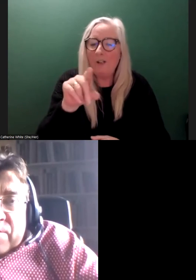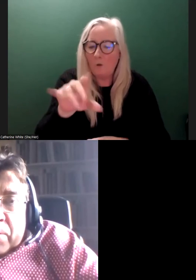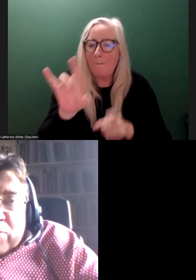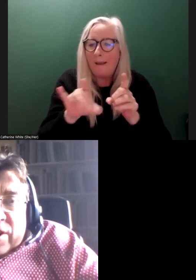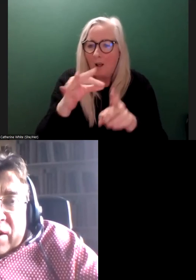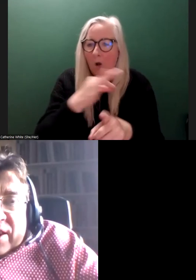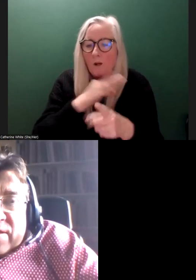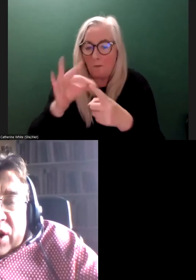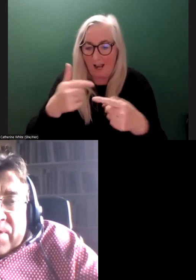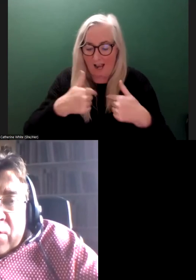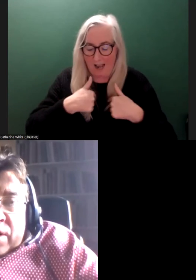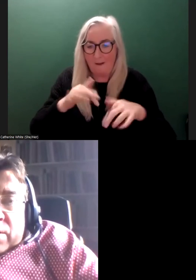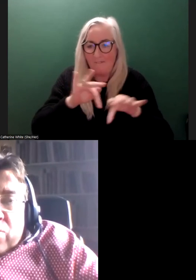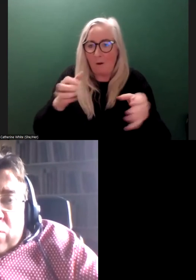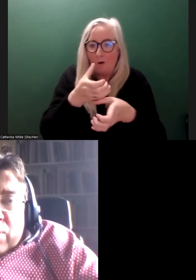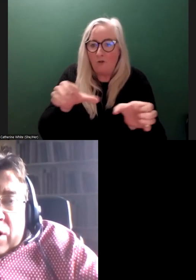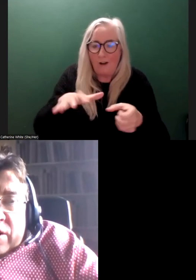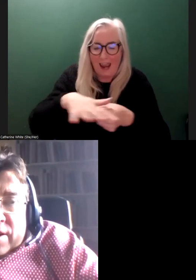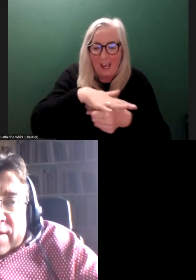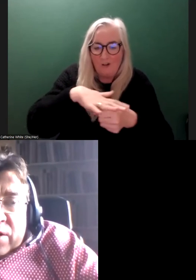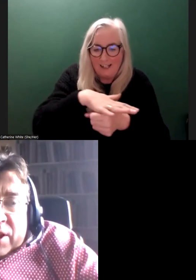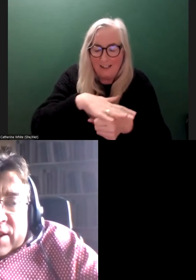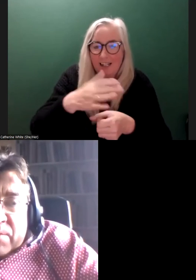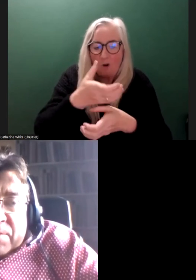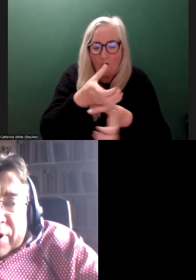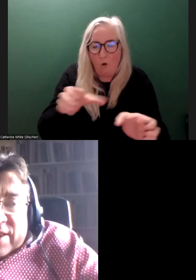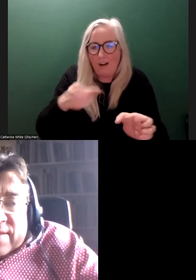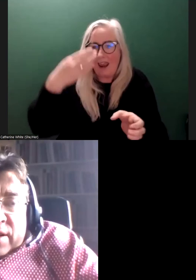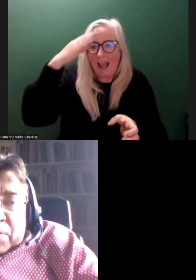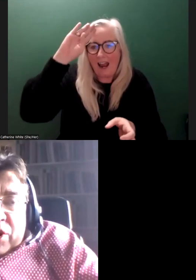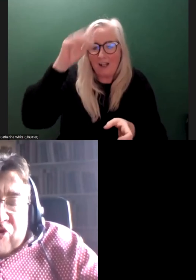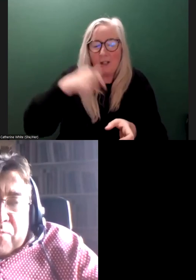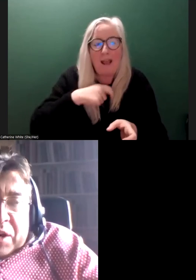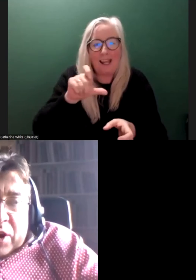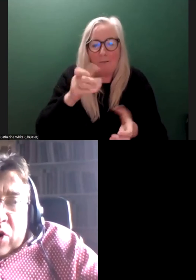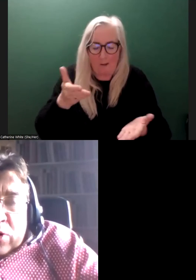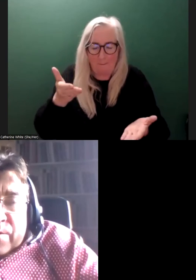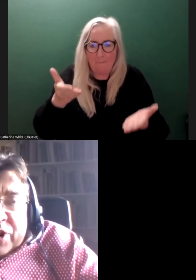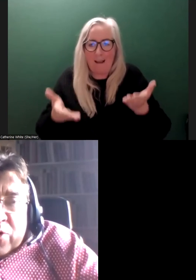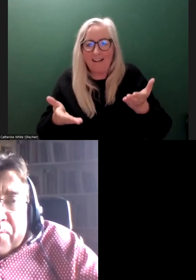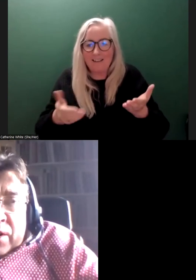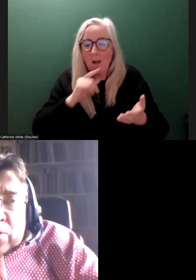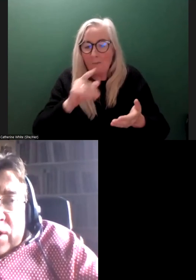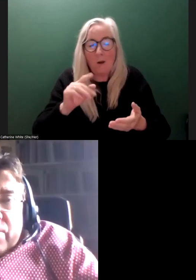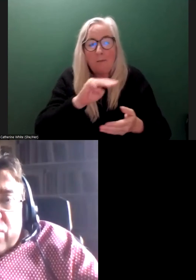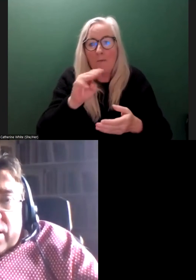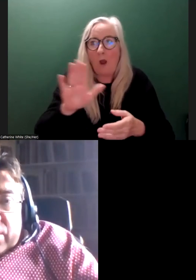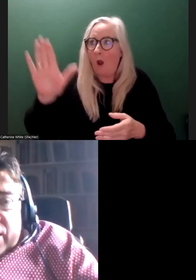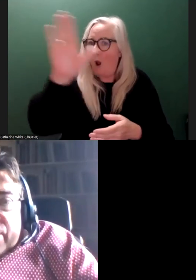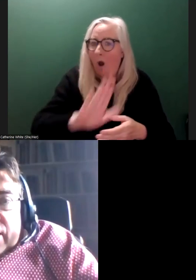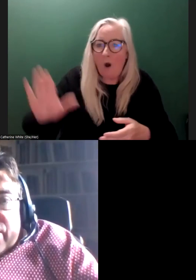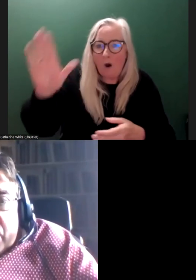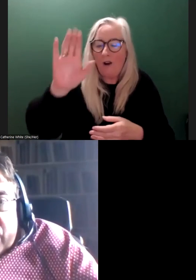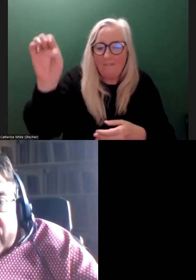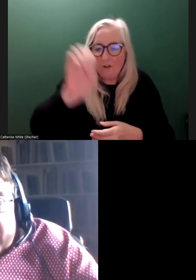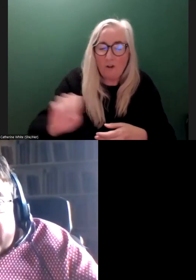of course, I'm from a rural area, so I'm rural Ireland. So I'm a little bit biased, but I'm sure people all over Europe who live in rural areas